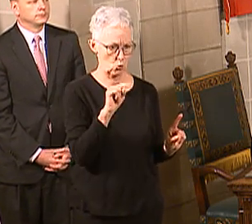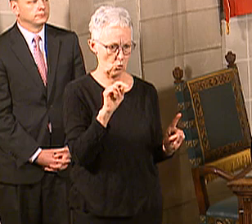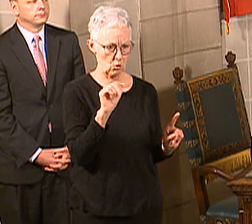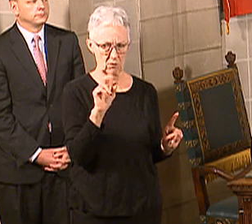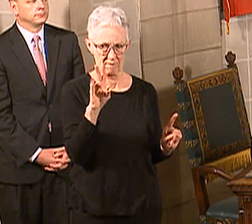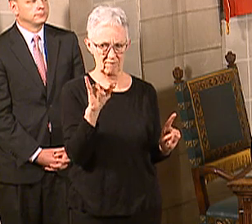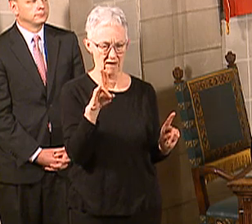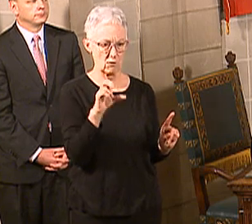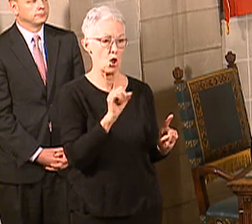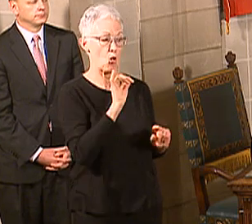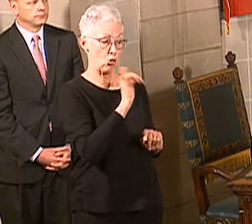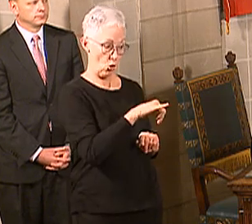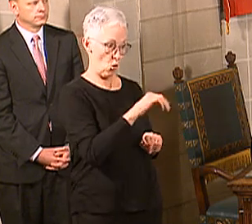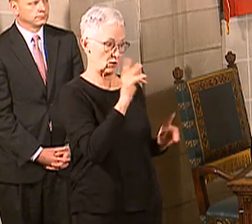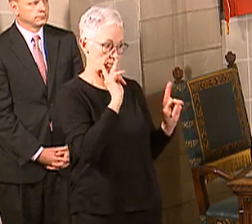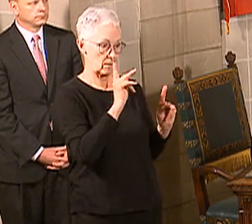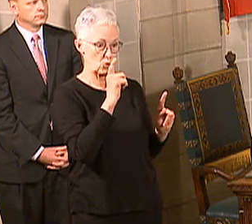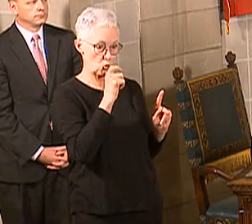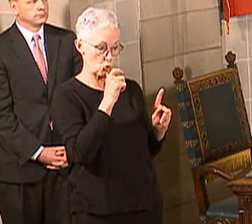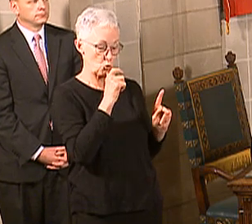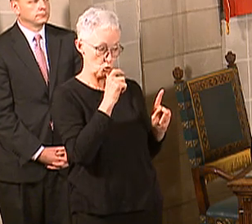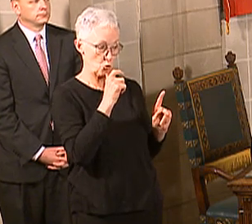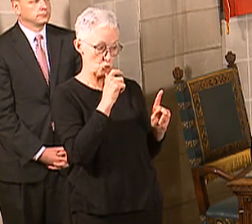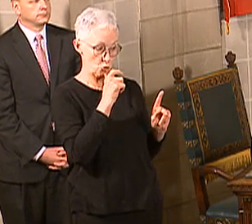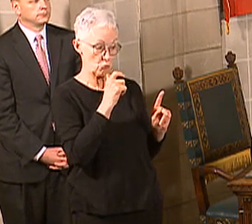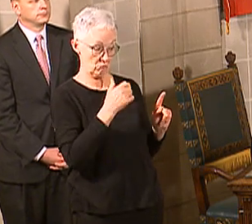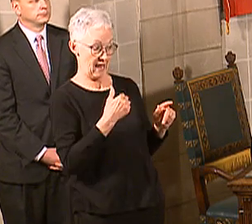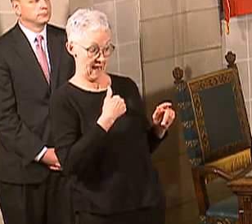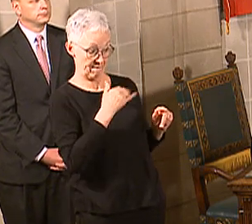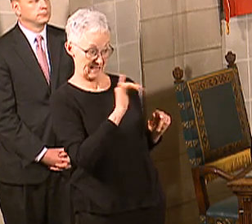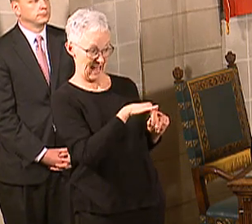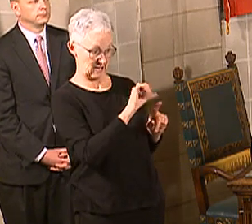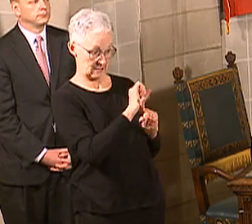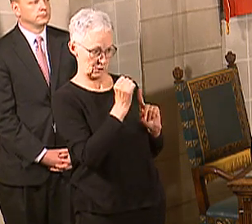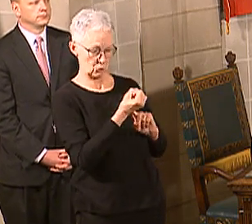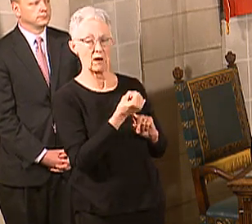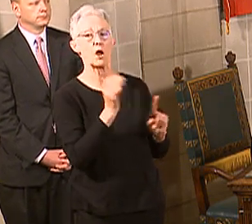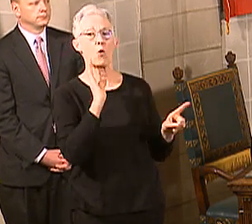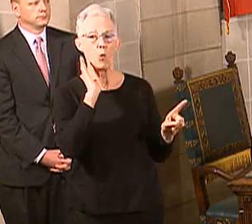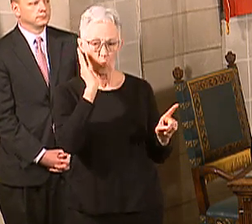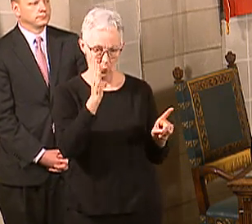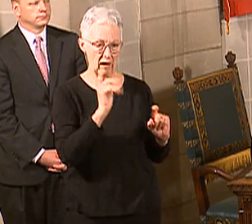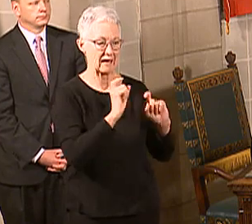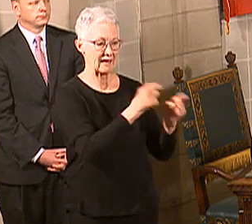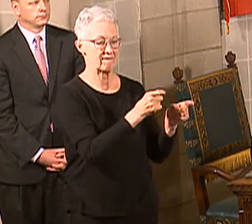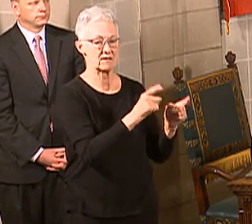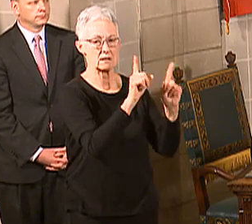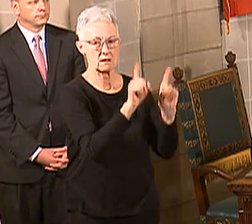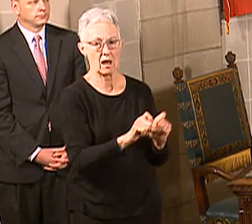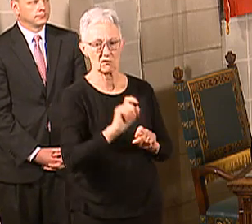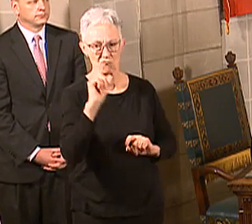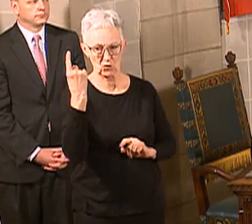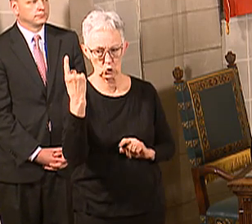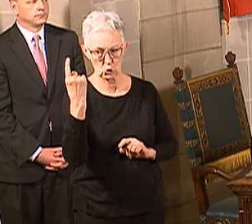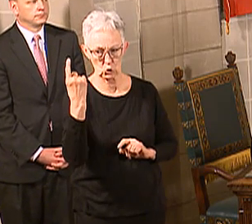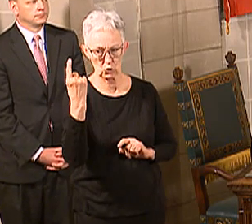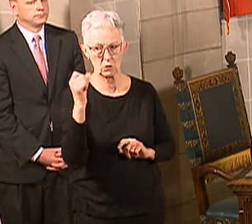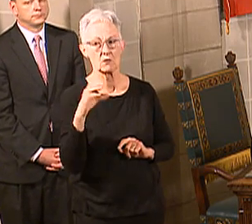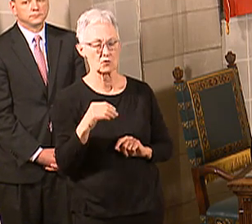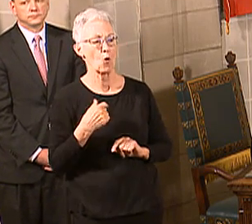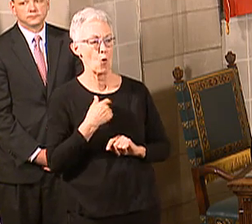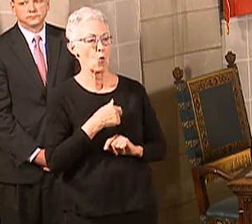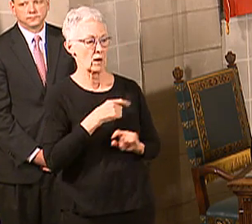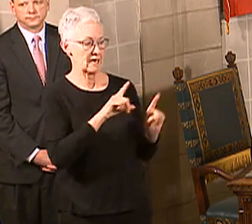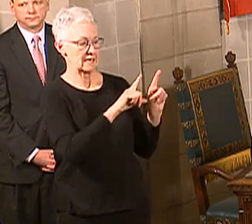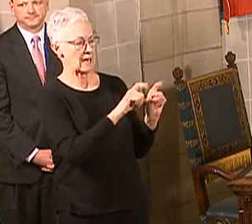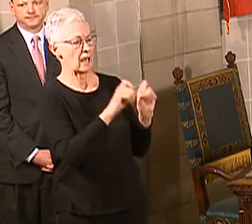Omaha. And, in fact, if you look at some of our rural counties like Gosper, Nemaha, Knox, that's how we found those people. So they're being tested